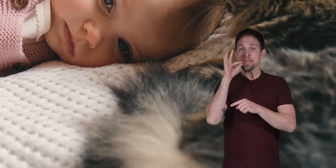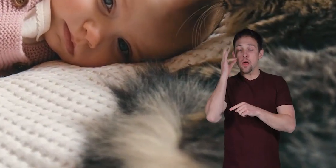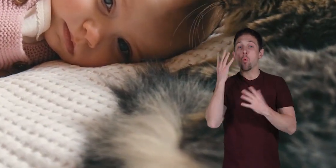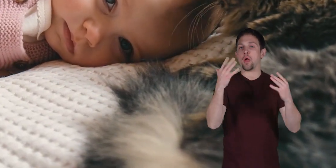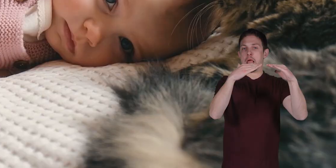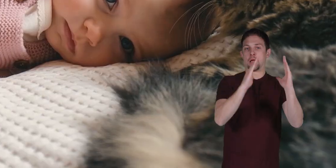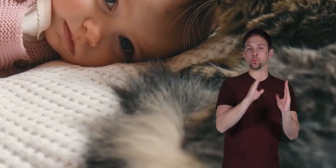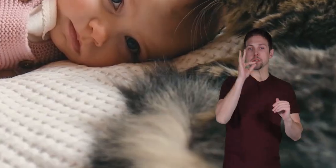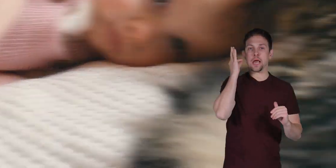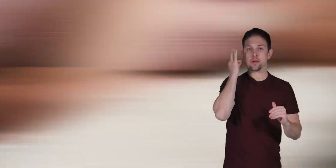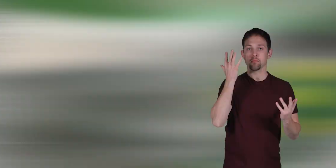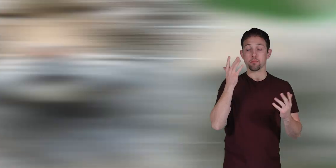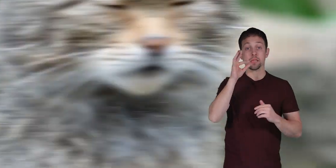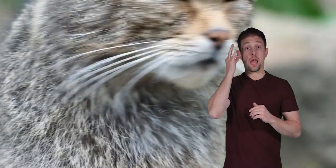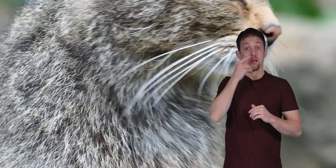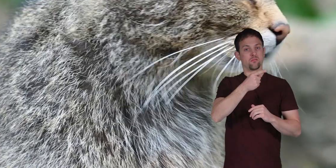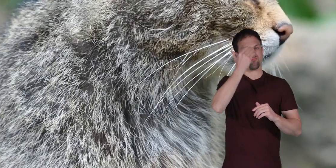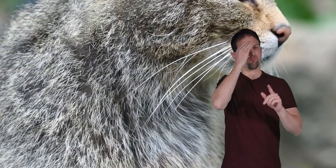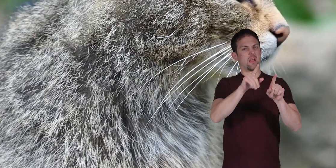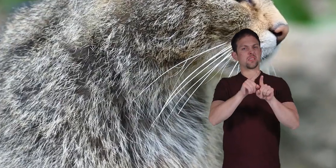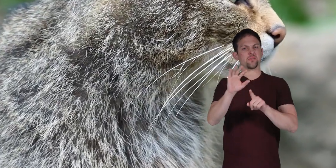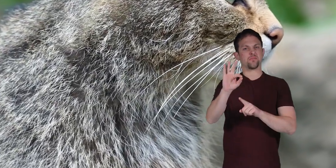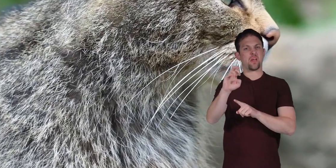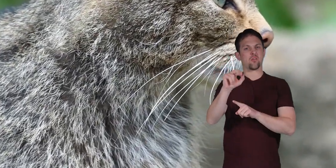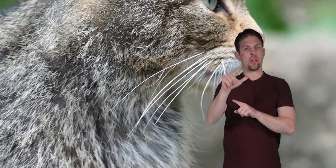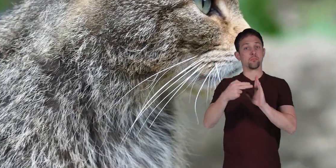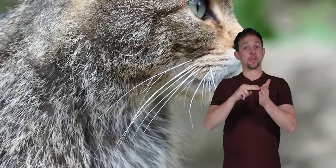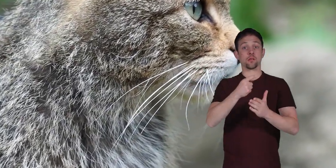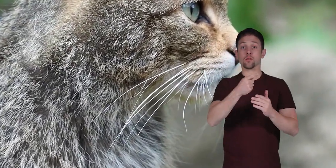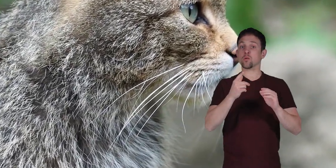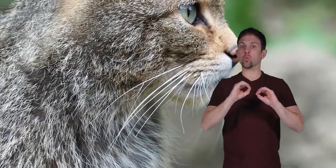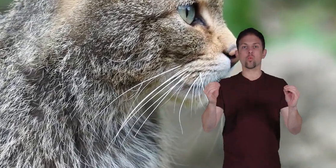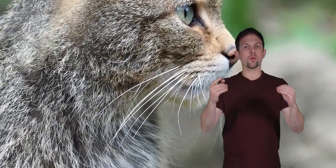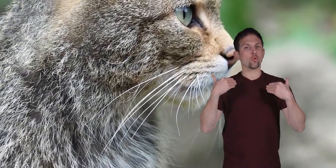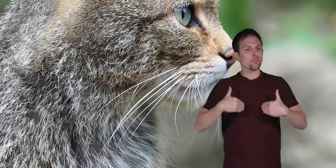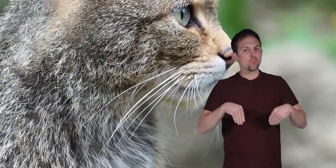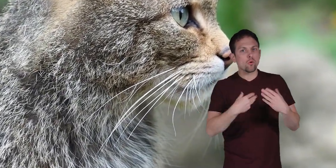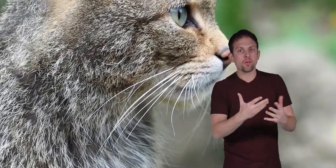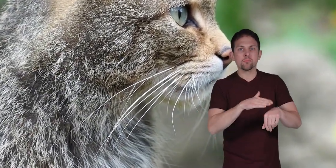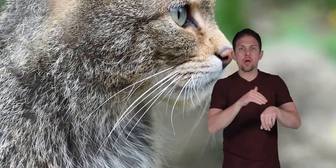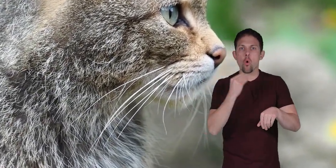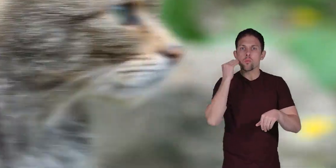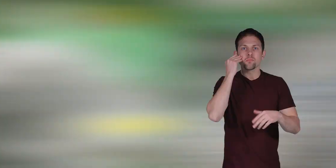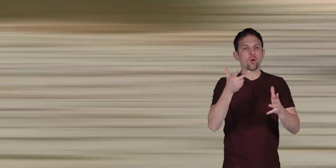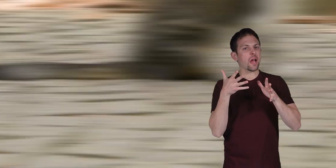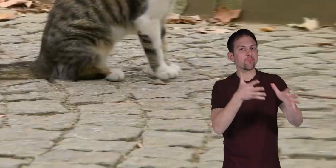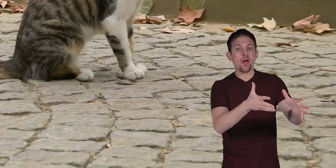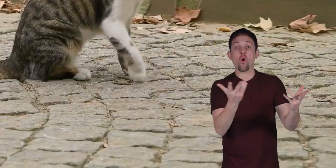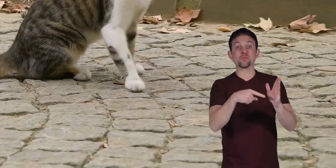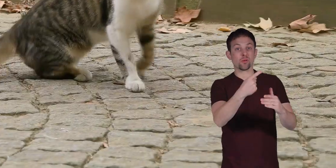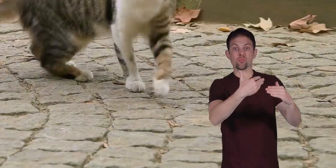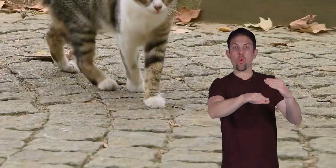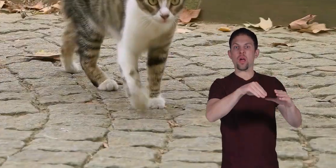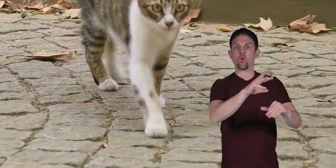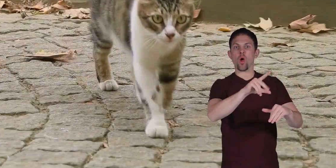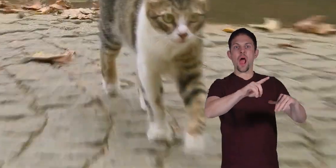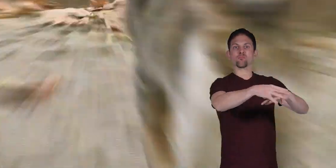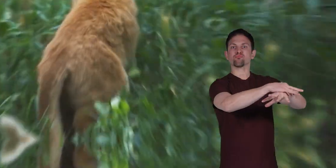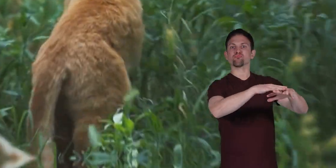or house cats. Cats are known as feral when they have no human-provided pet home, are abandoned, or are born in the